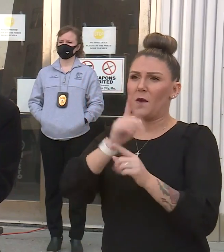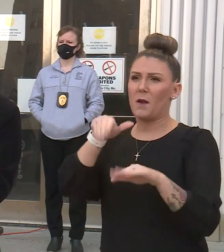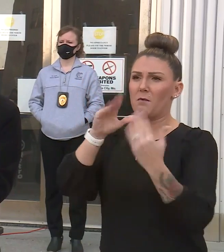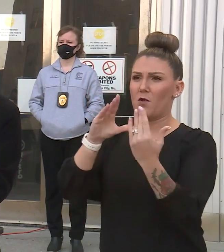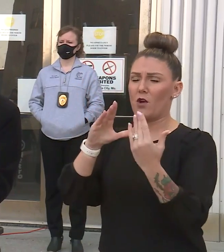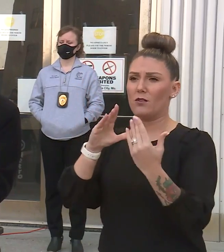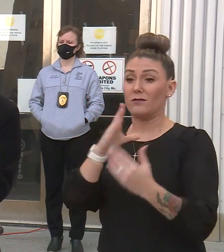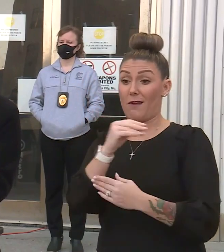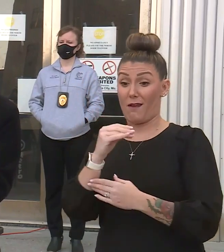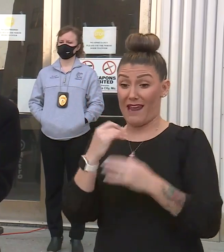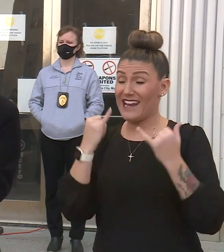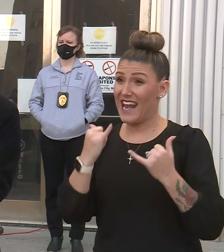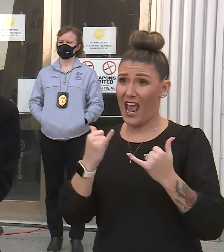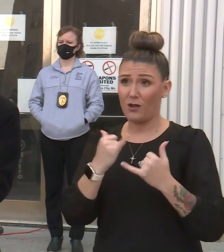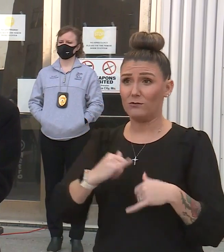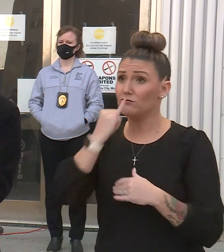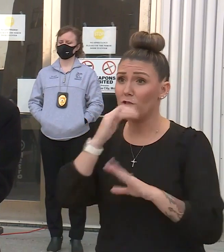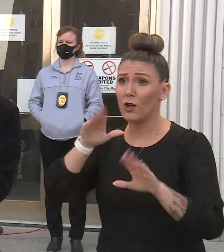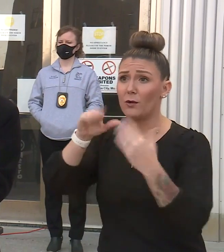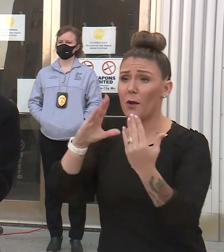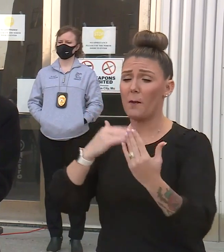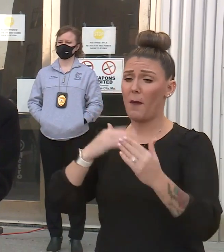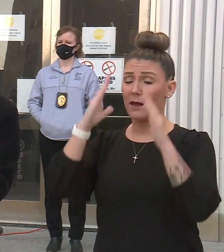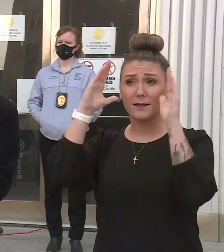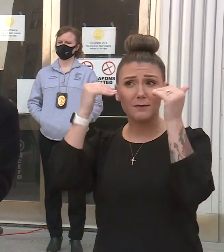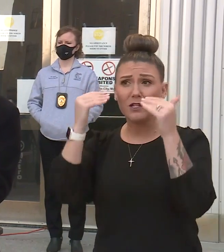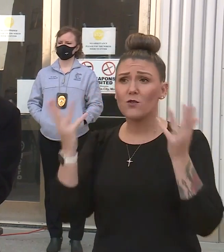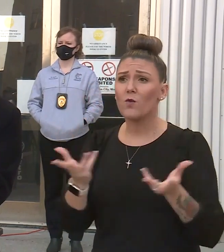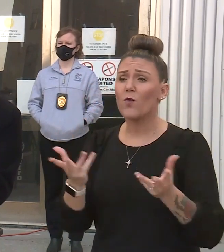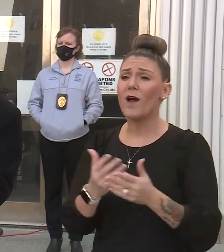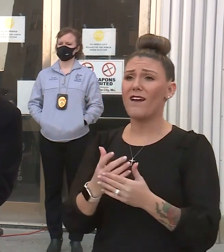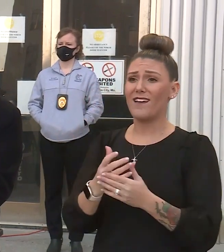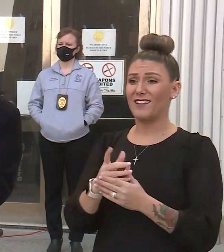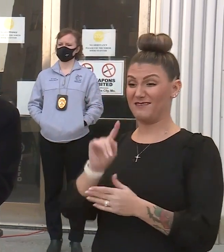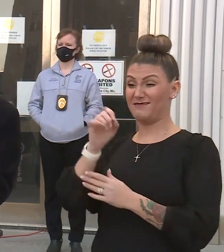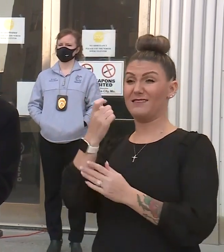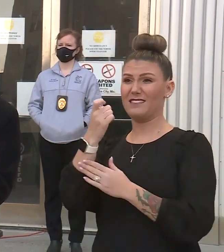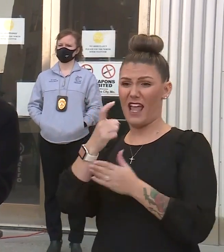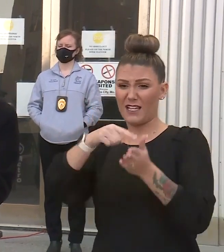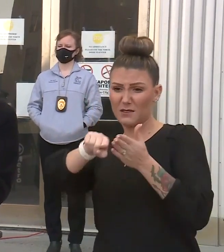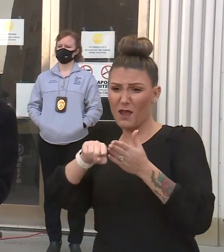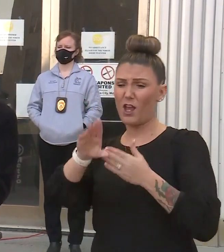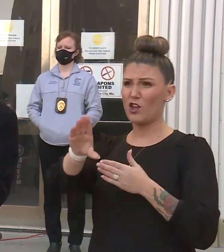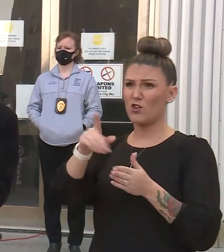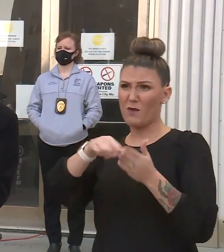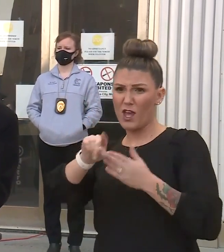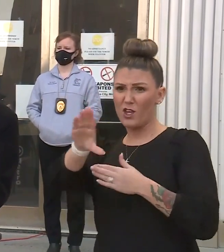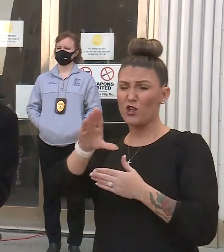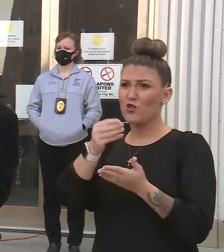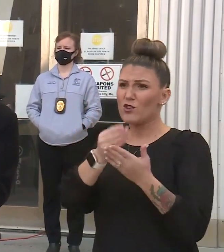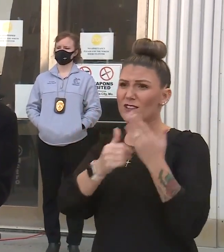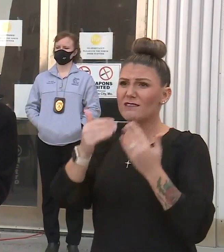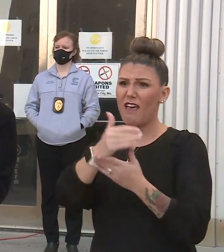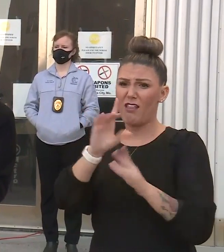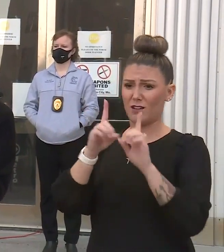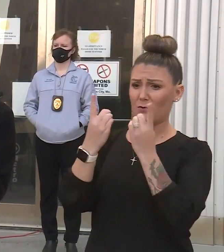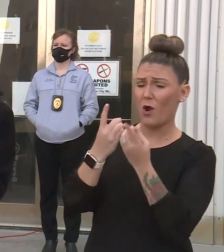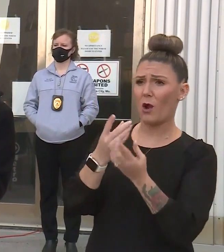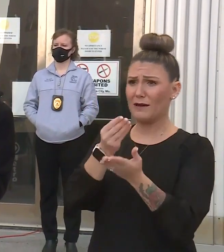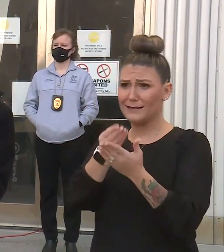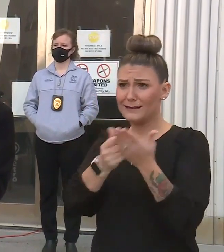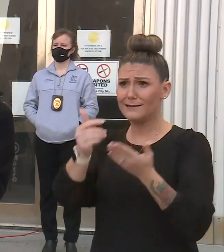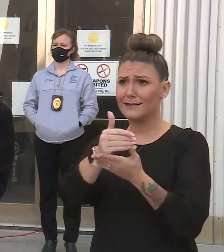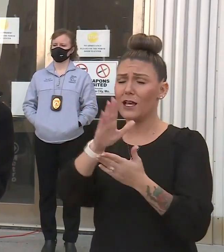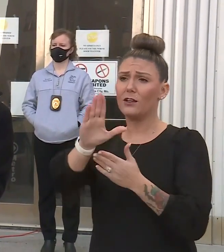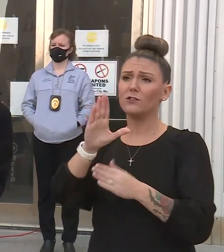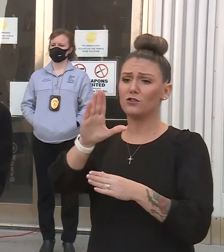and now it absolutely is the wrong approach. My expectation is this. If the taxpayers of Kansas City pay your salary or pay a departmental salary, then it's